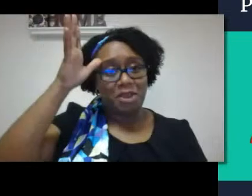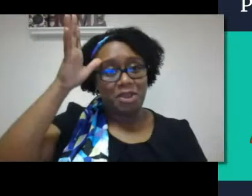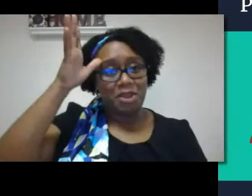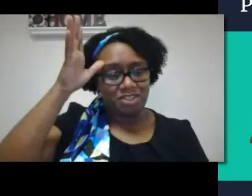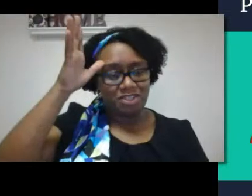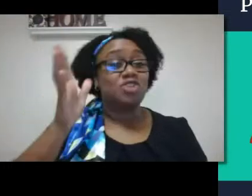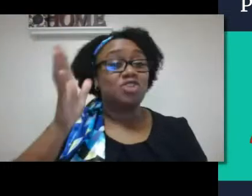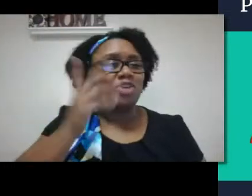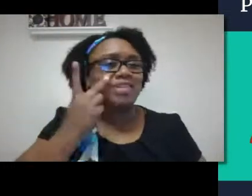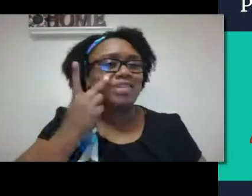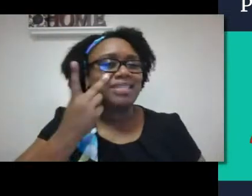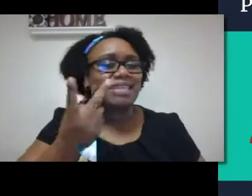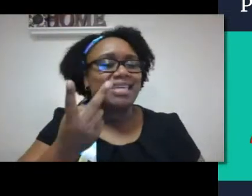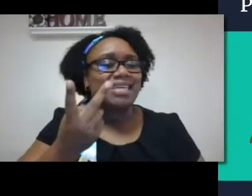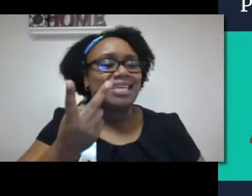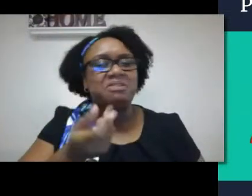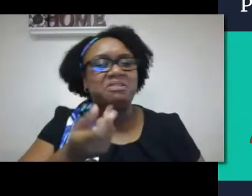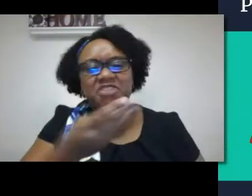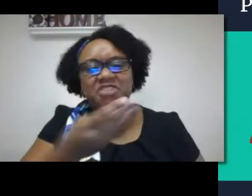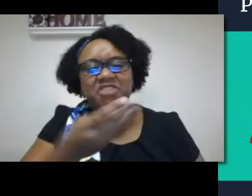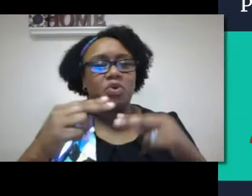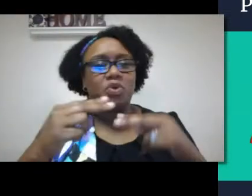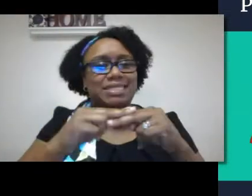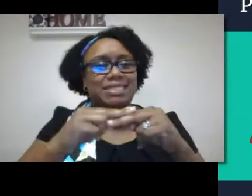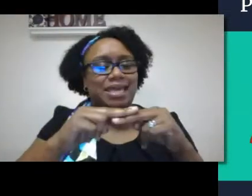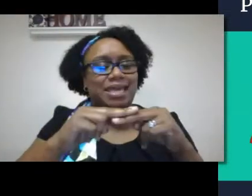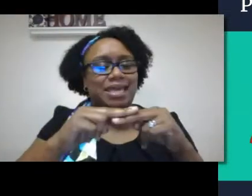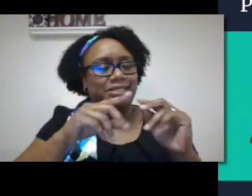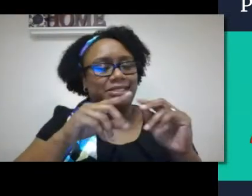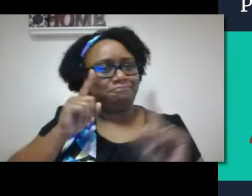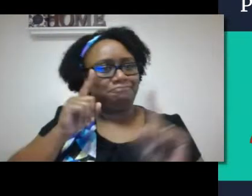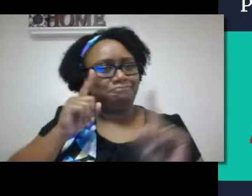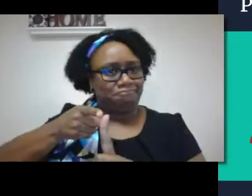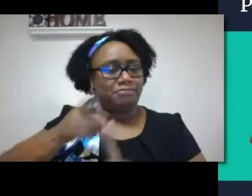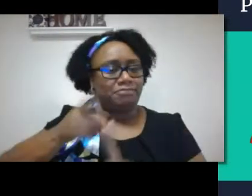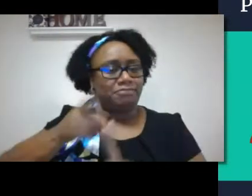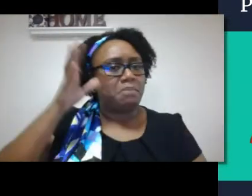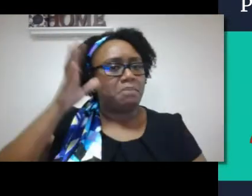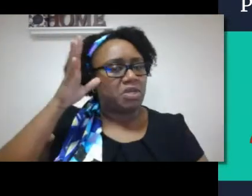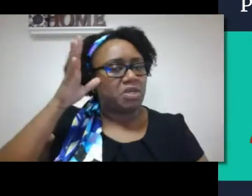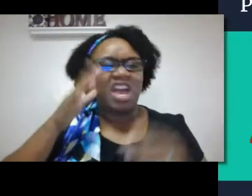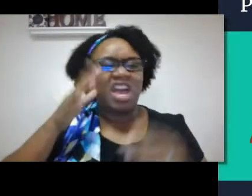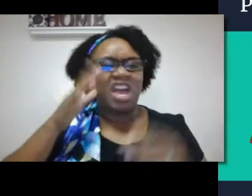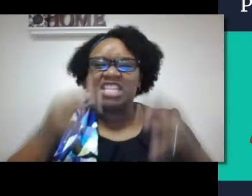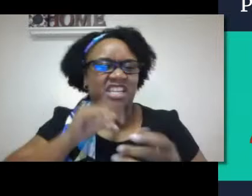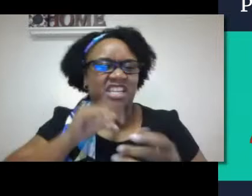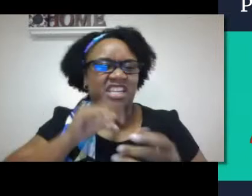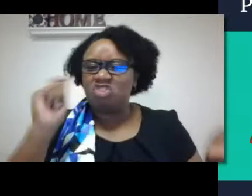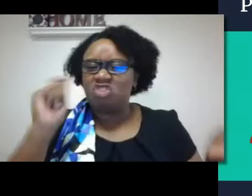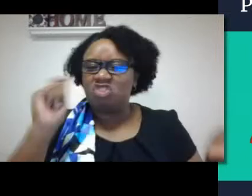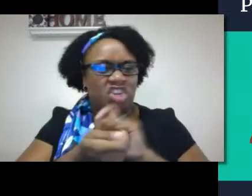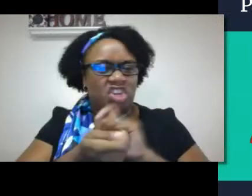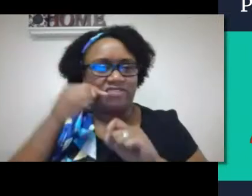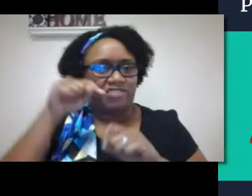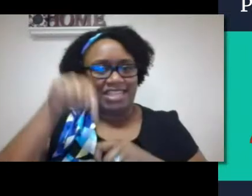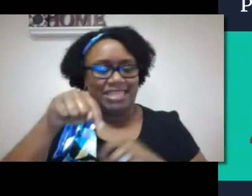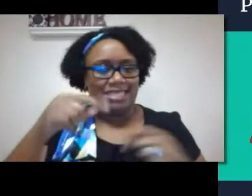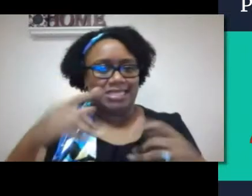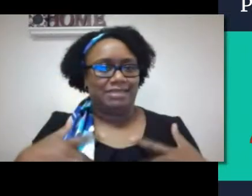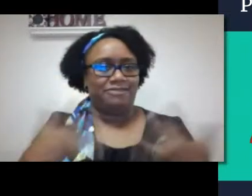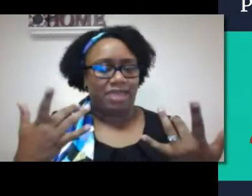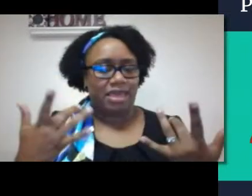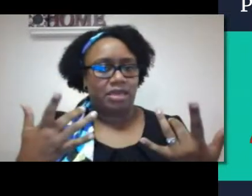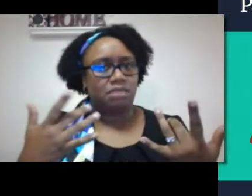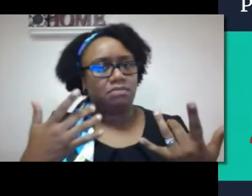So when developing this presentation, I did have parents in mind. You will see a few slides